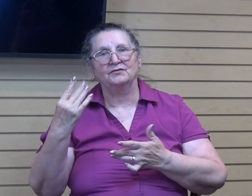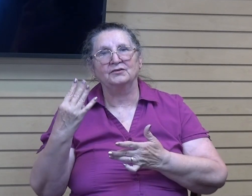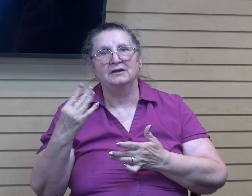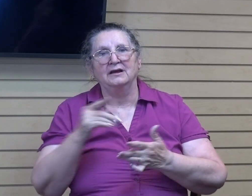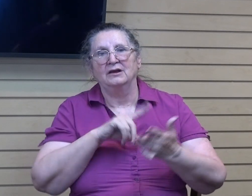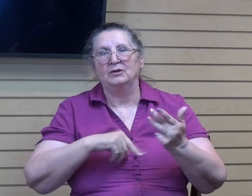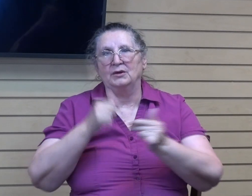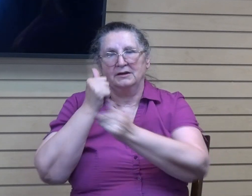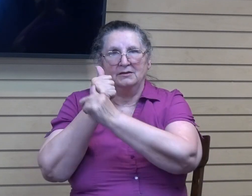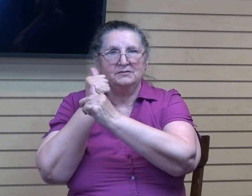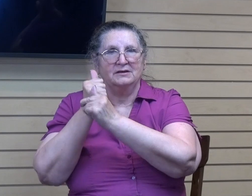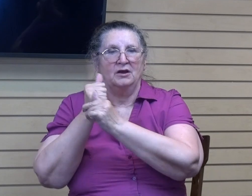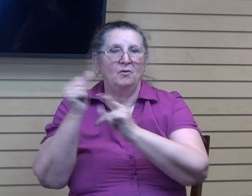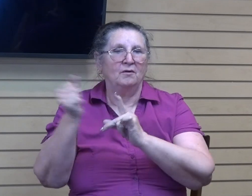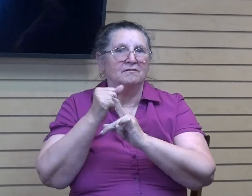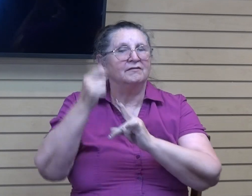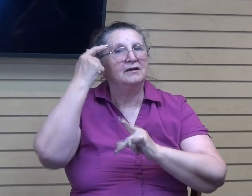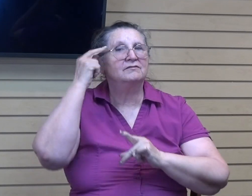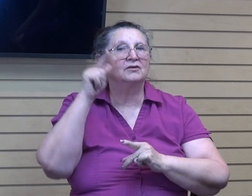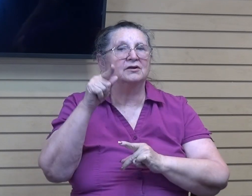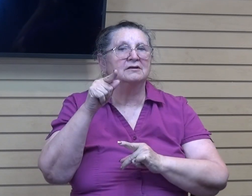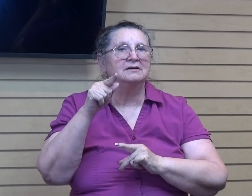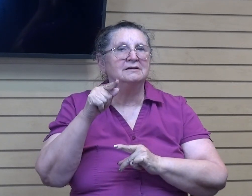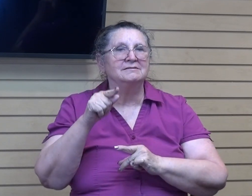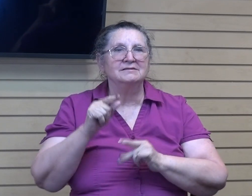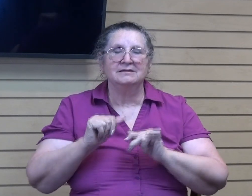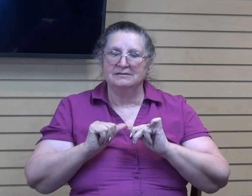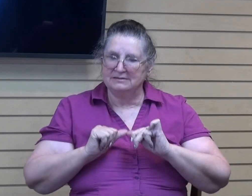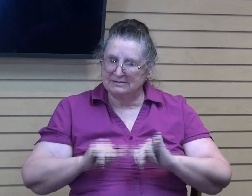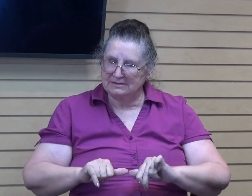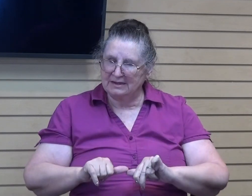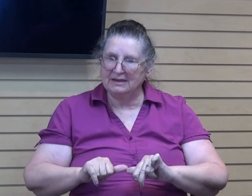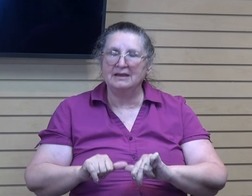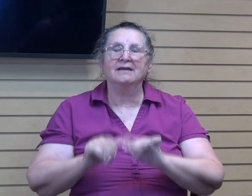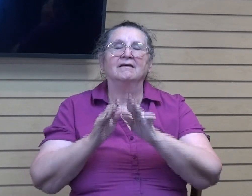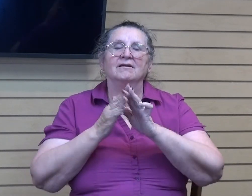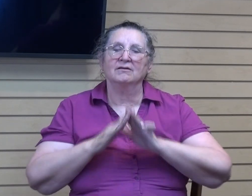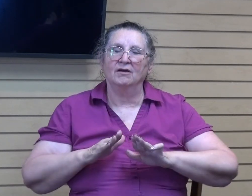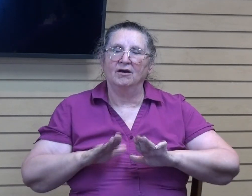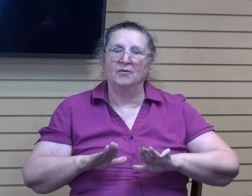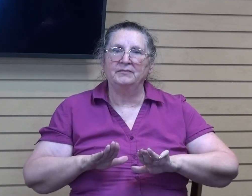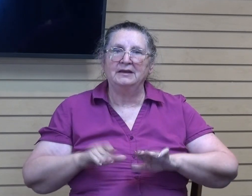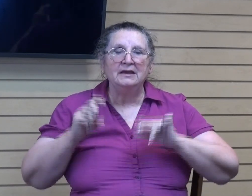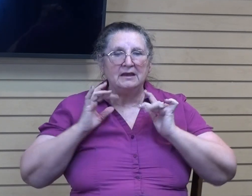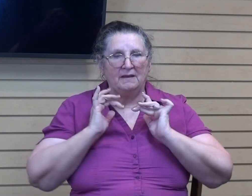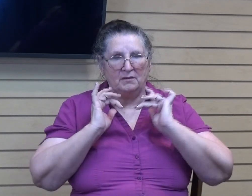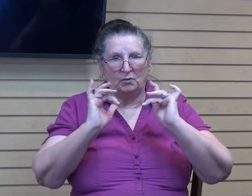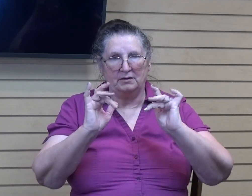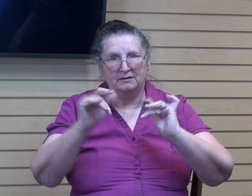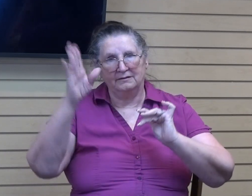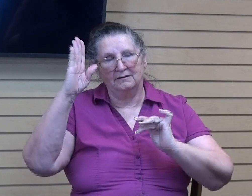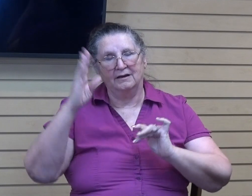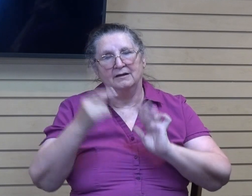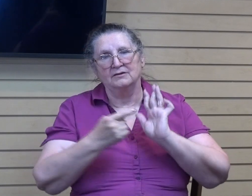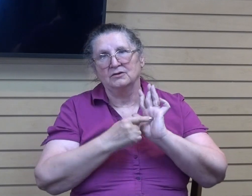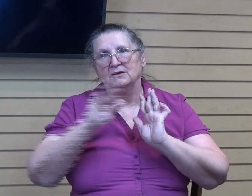himself will fight for you. Just stay calm. While in the wilderness, God shows his great love. And